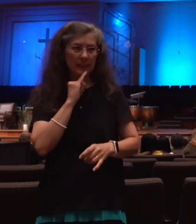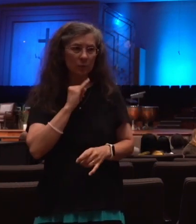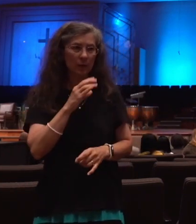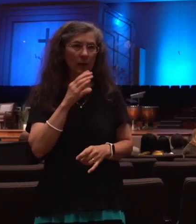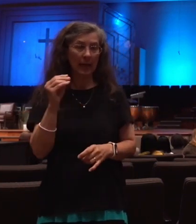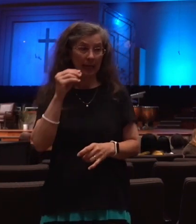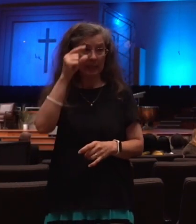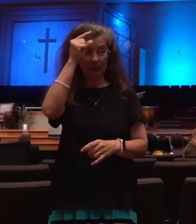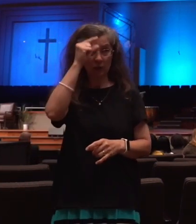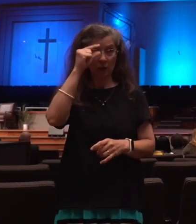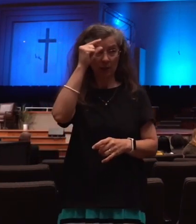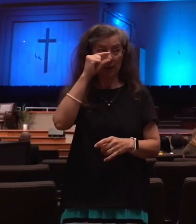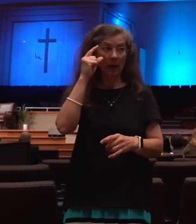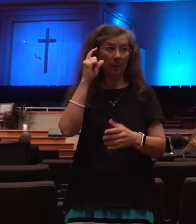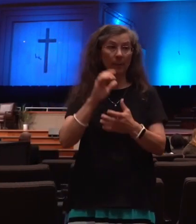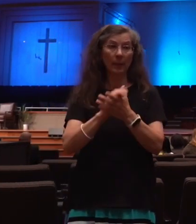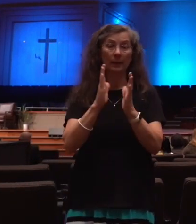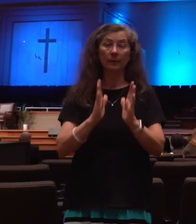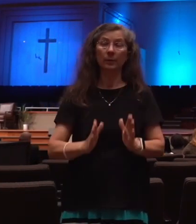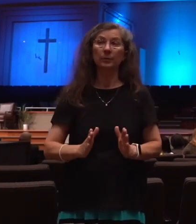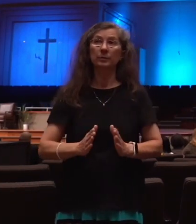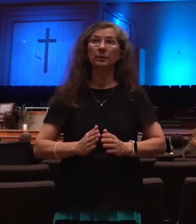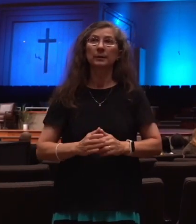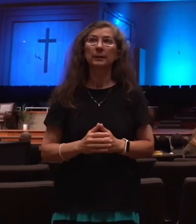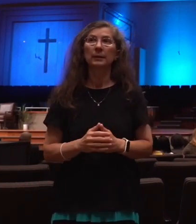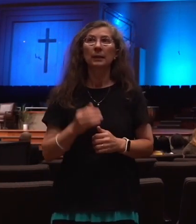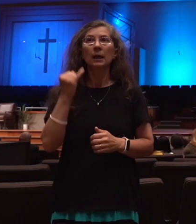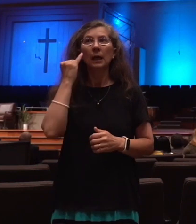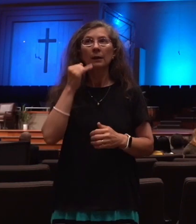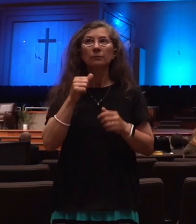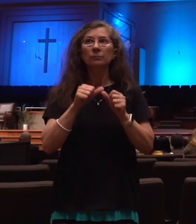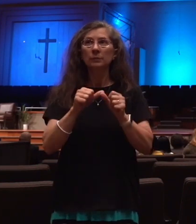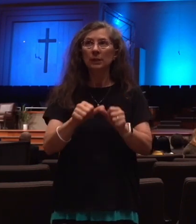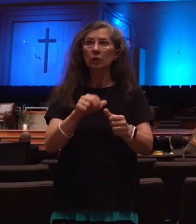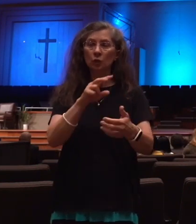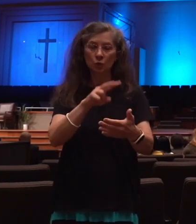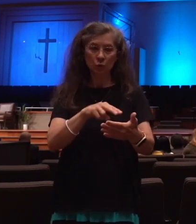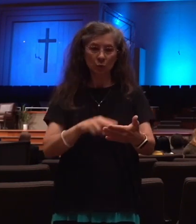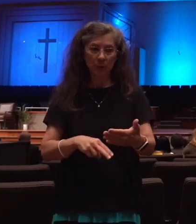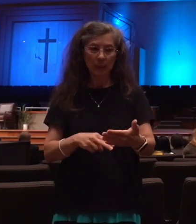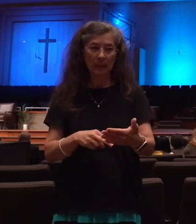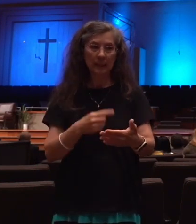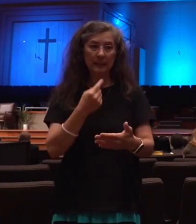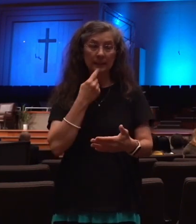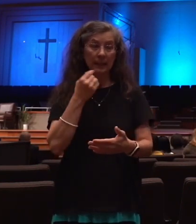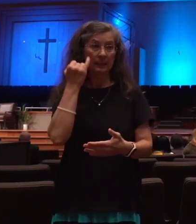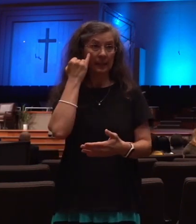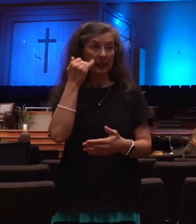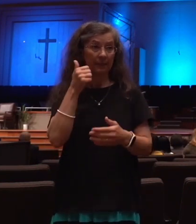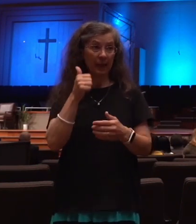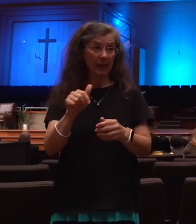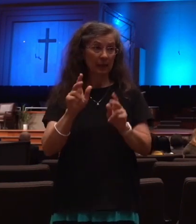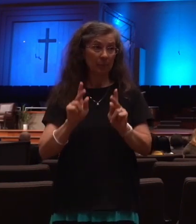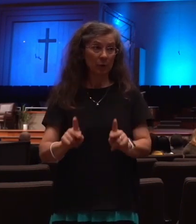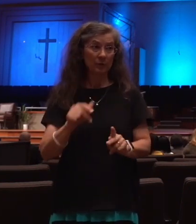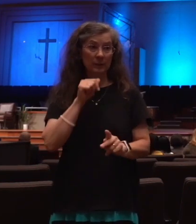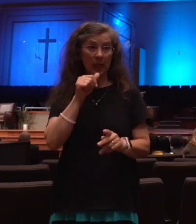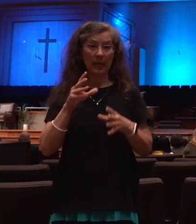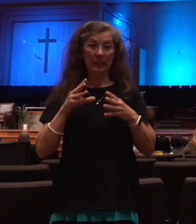believers for that matter. If you read on in chapter 13, anybody who doesn't take the mark of the beast or his name